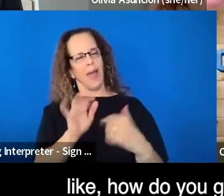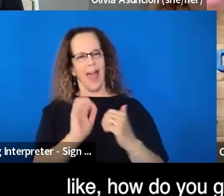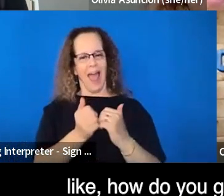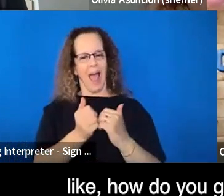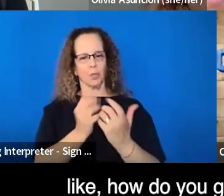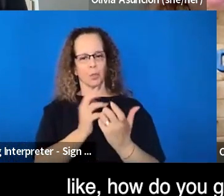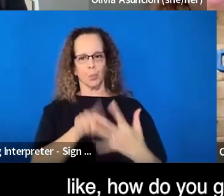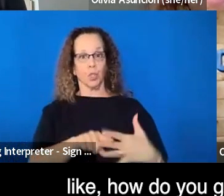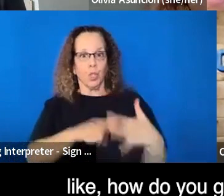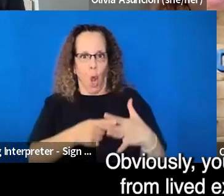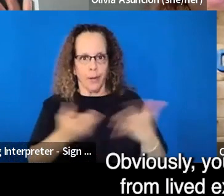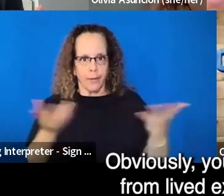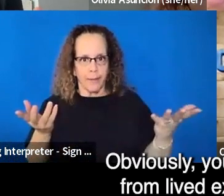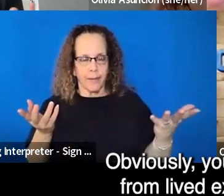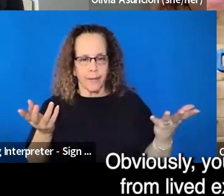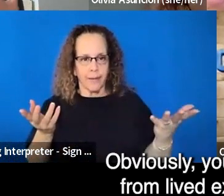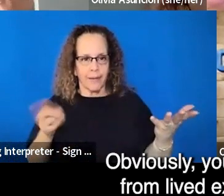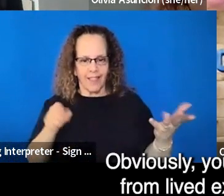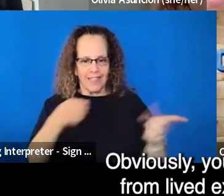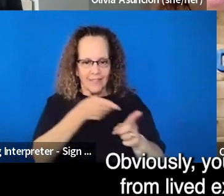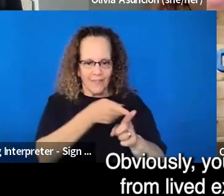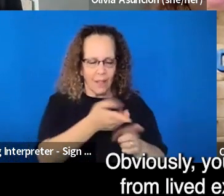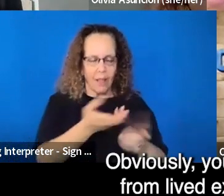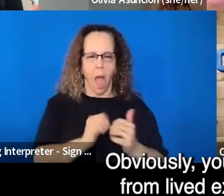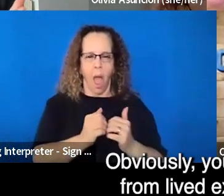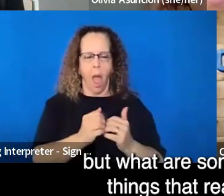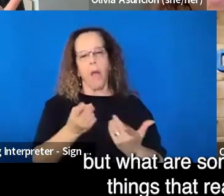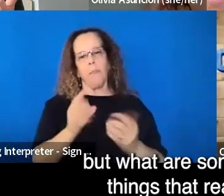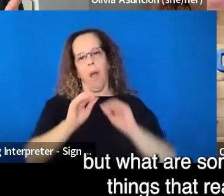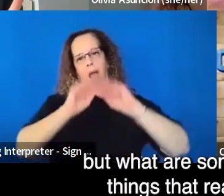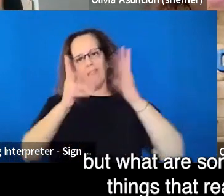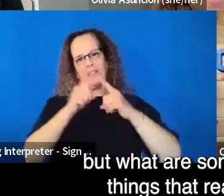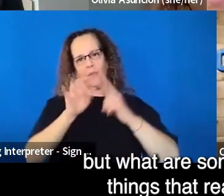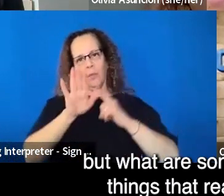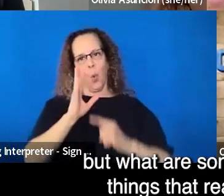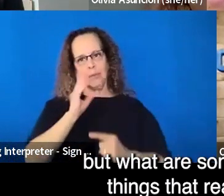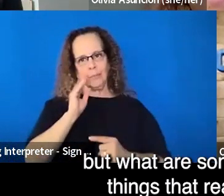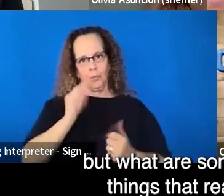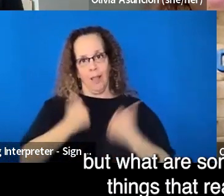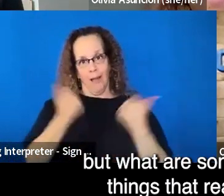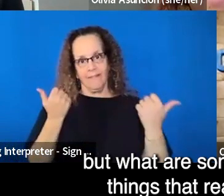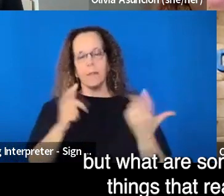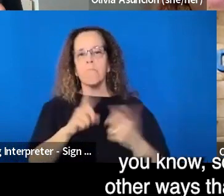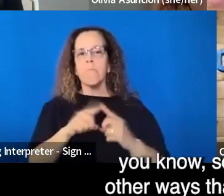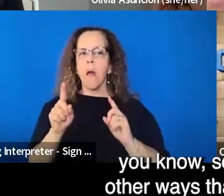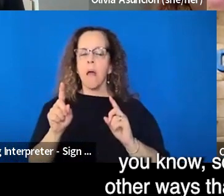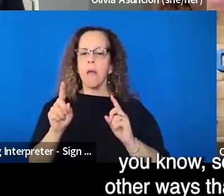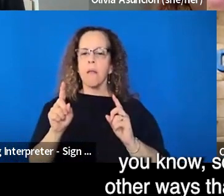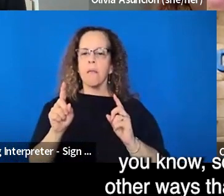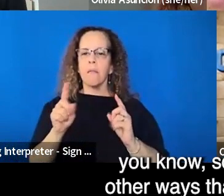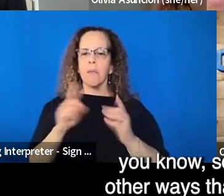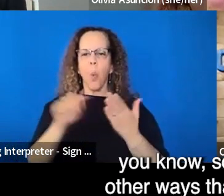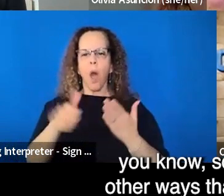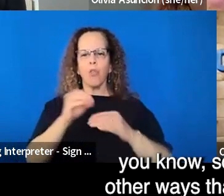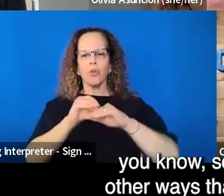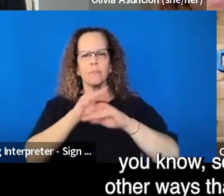this, um, field? Obviously you're working from lived experience, but what are some of the other things that really shaped, you know, some of the other